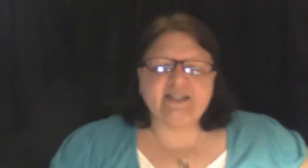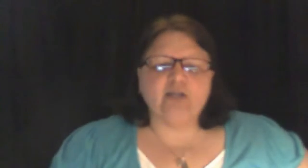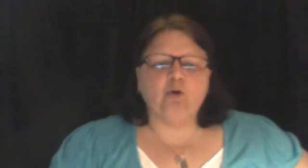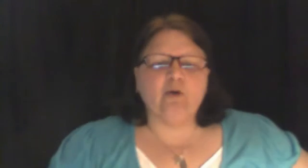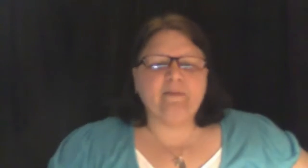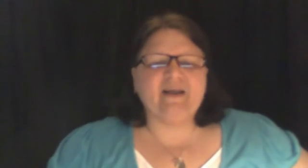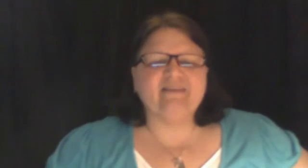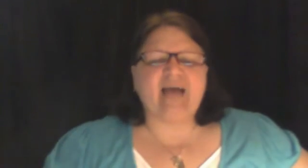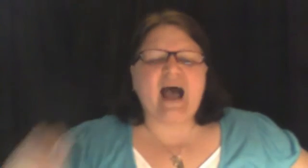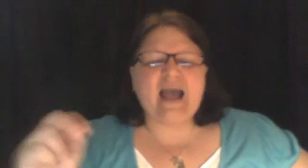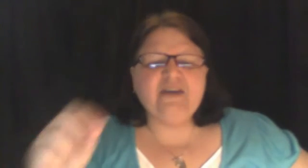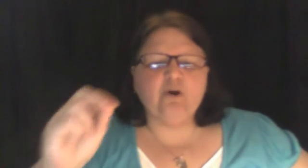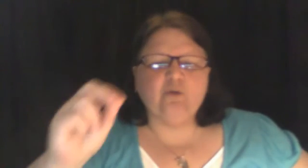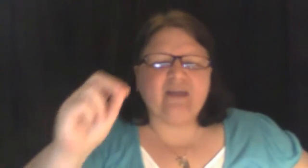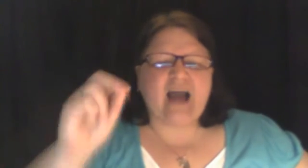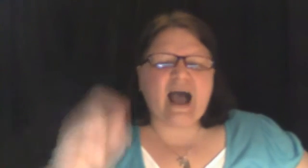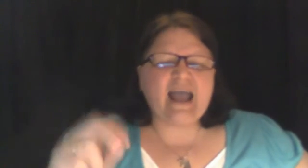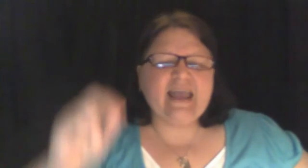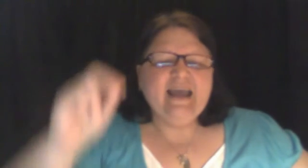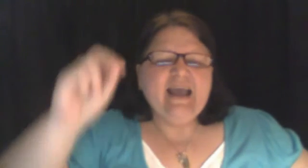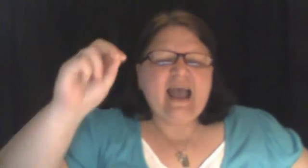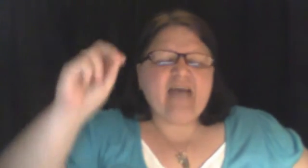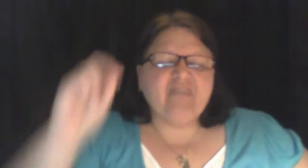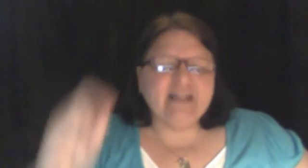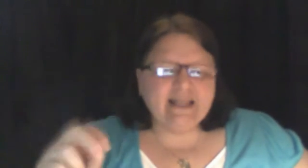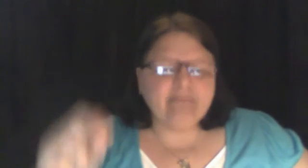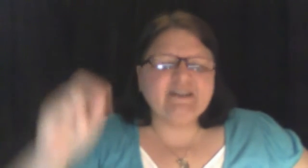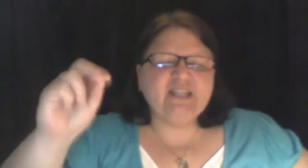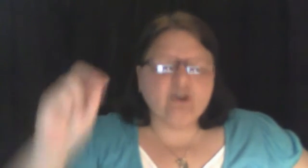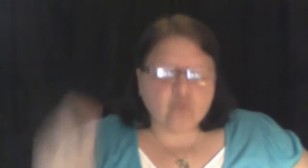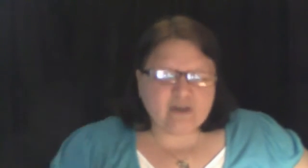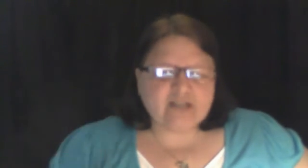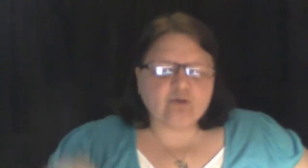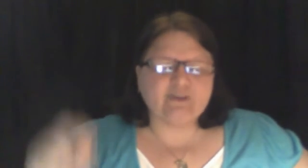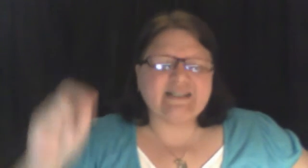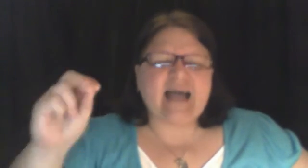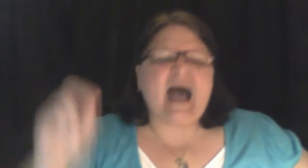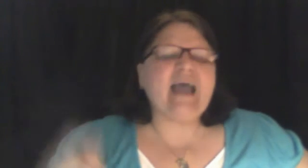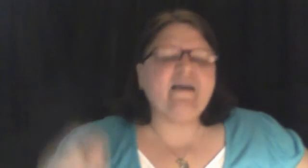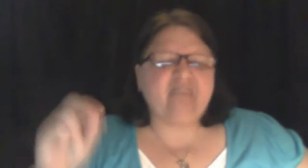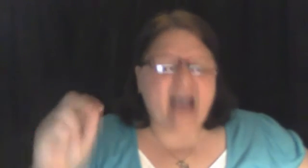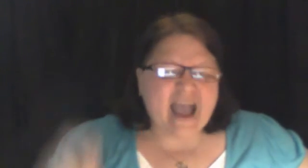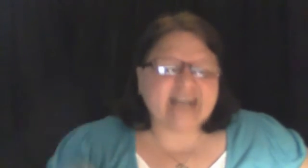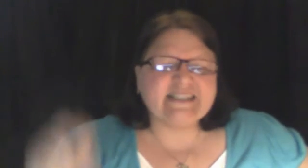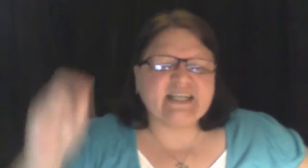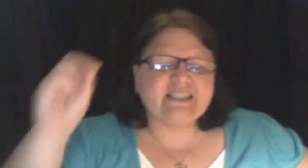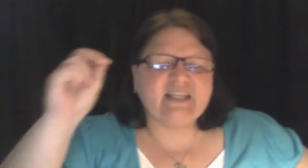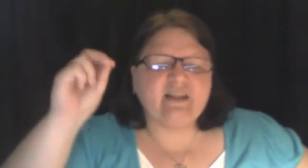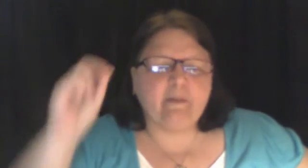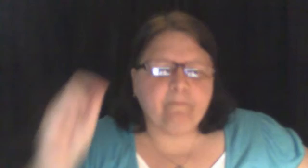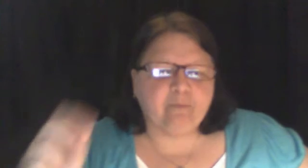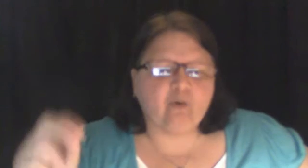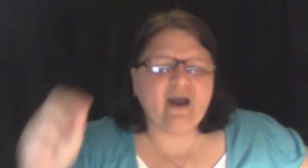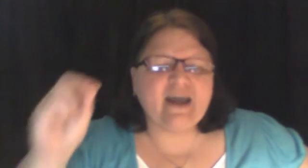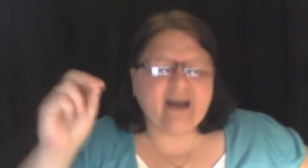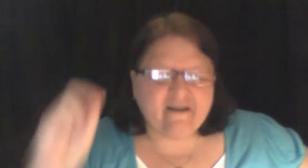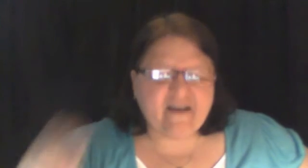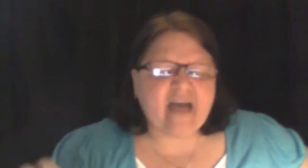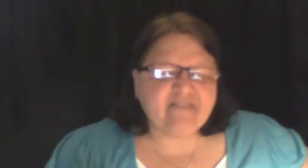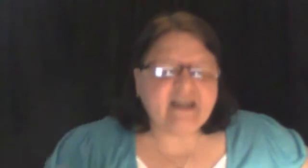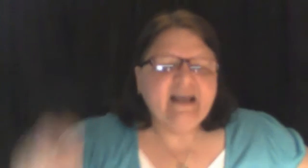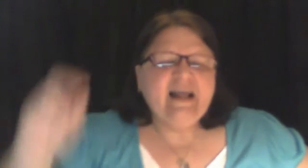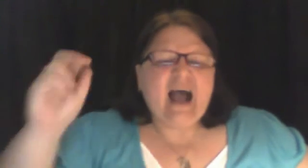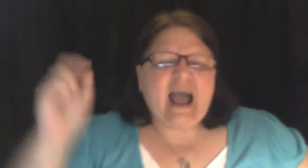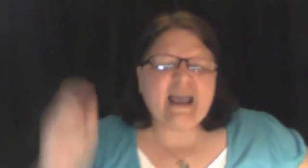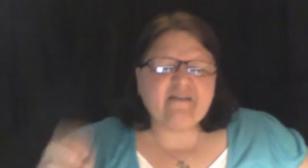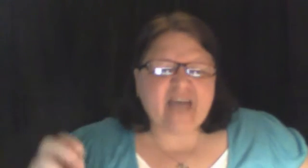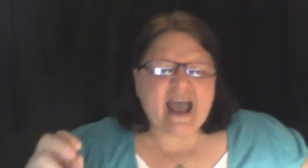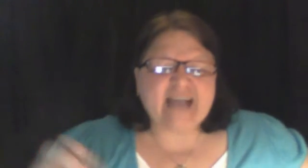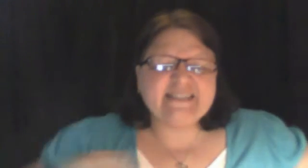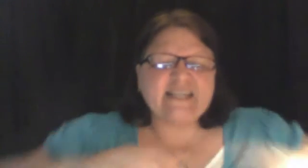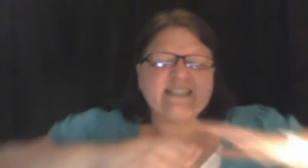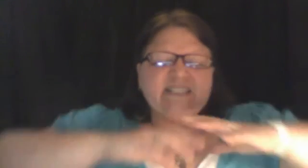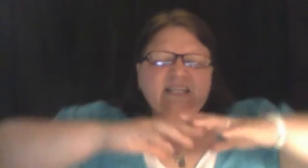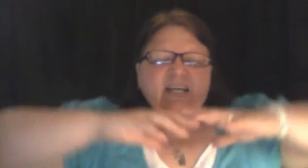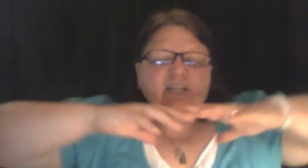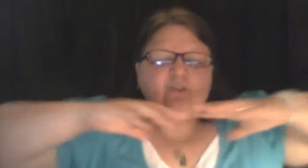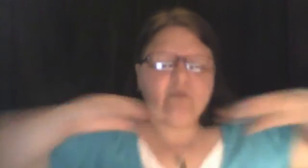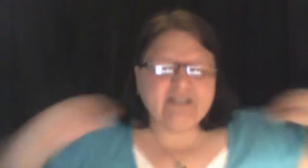the Lord because I know that I have unlimited resources. I have access to the bread of heaven. I have access to a